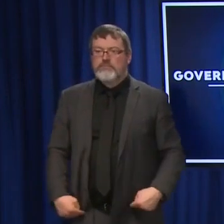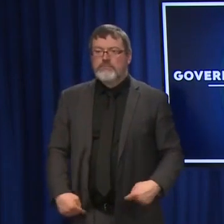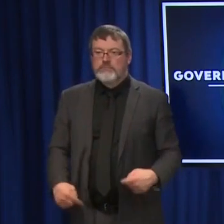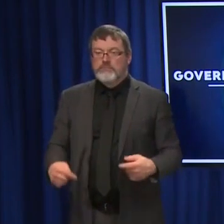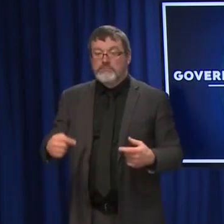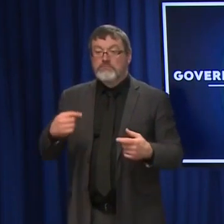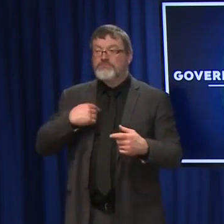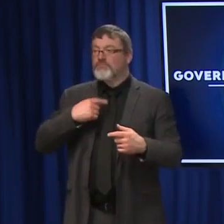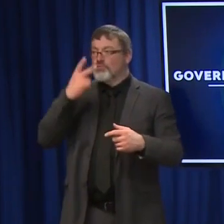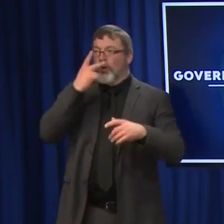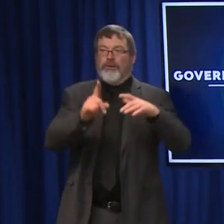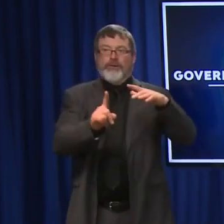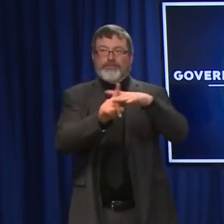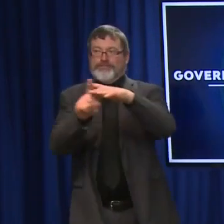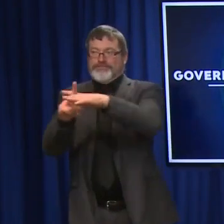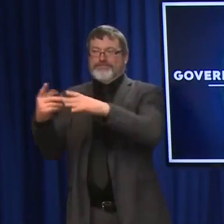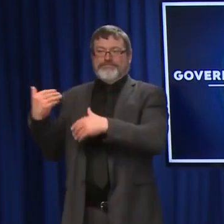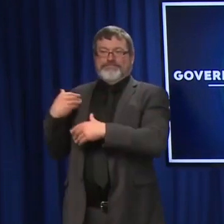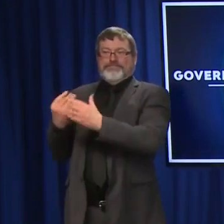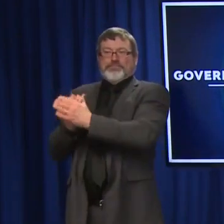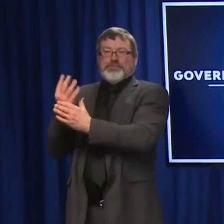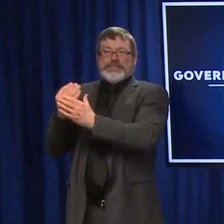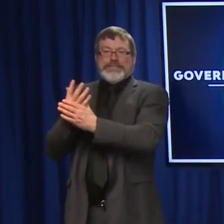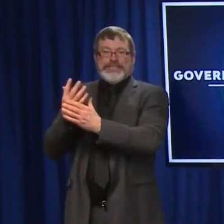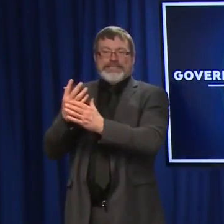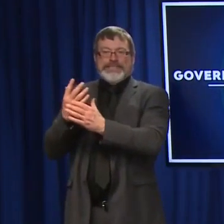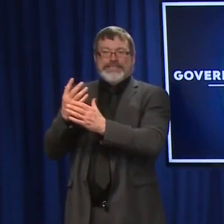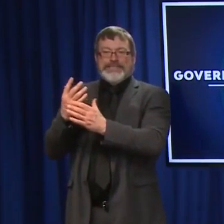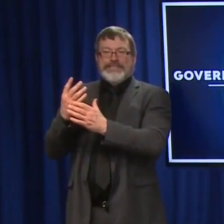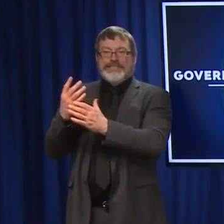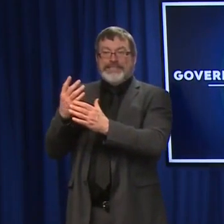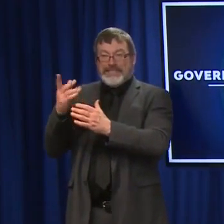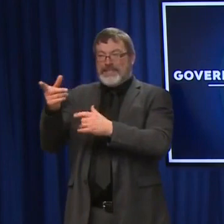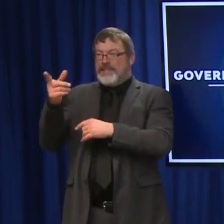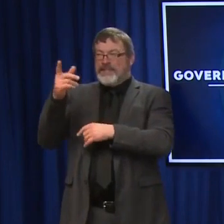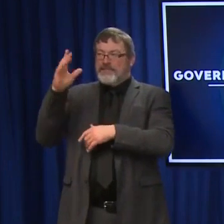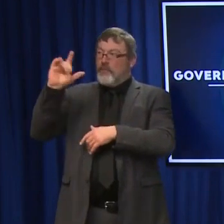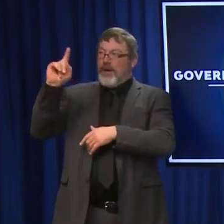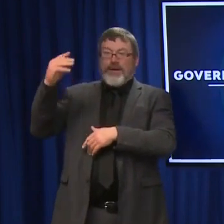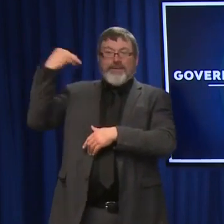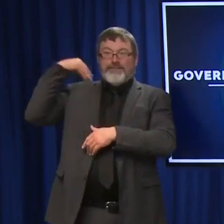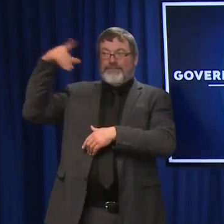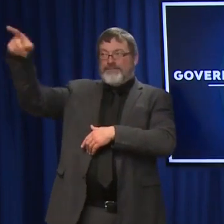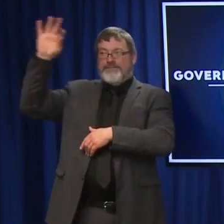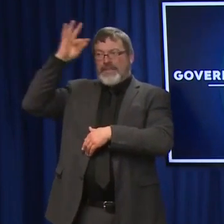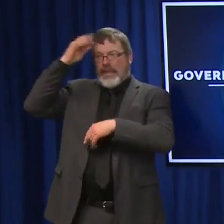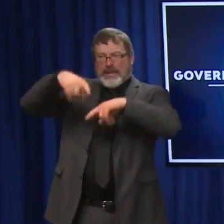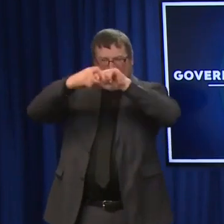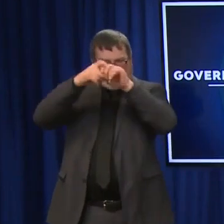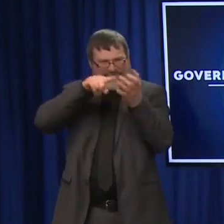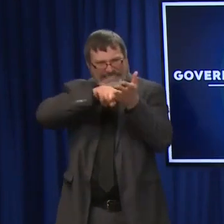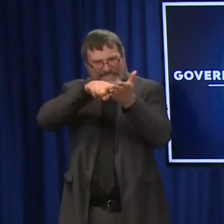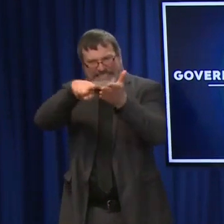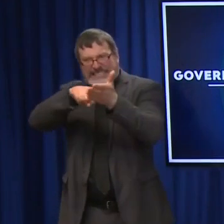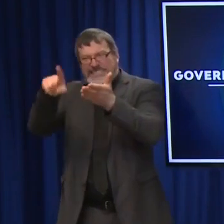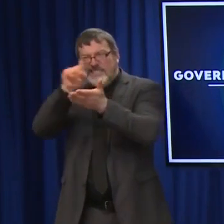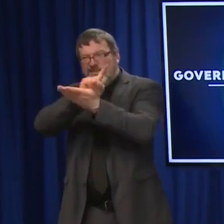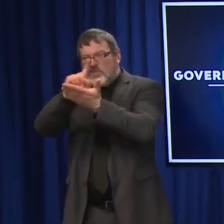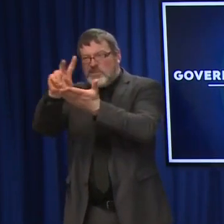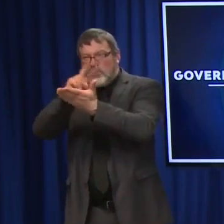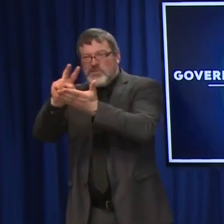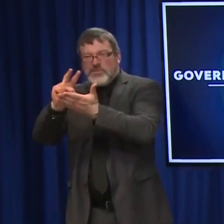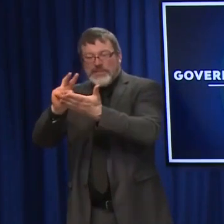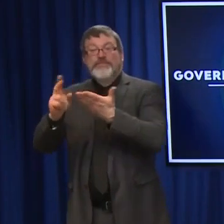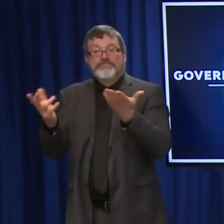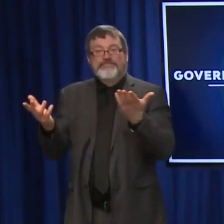vaccine that caused the pause, I think, back in April. So this is not a new risk, but what has been found is that there has been some